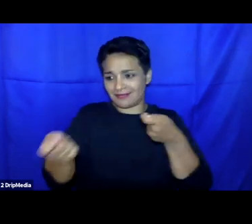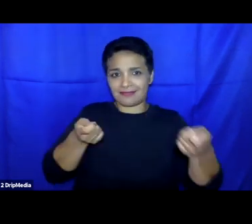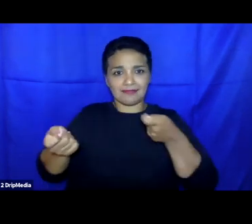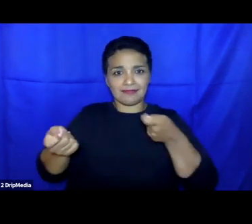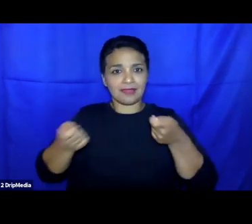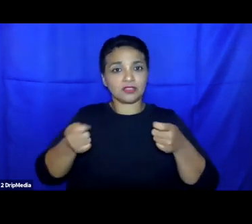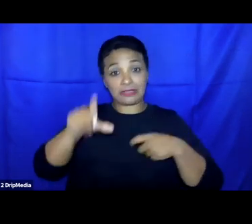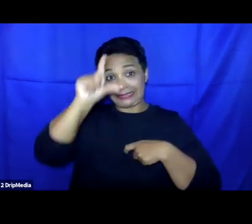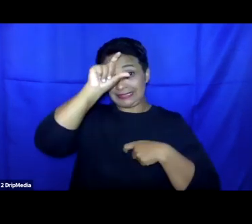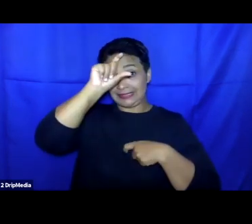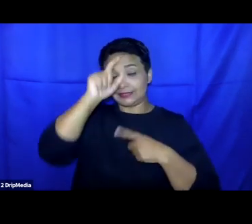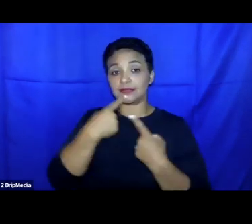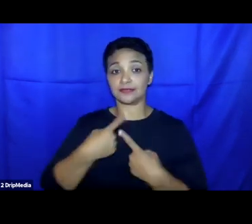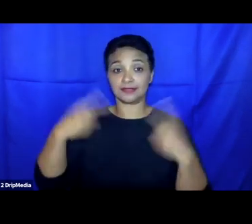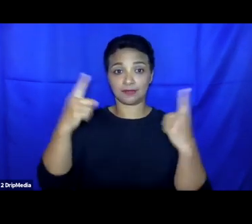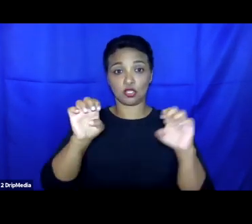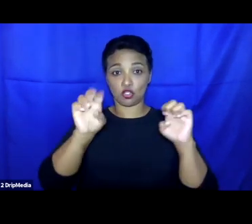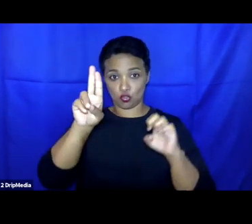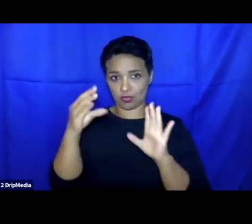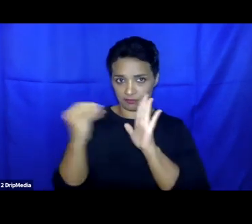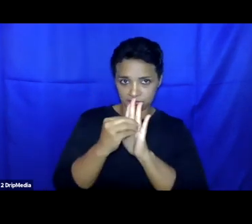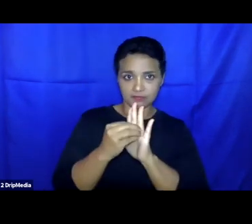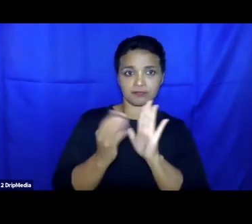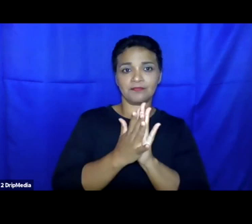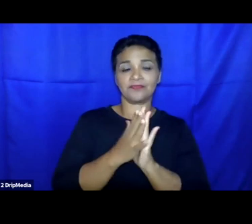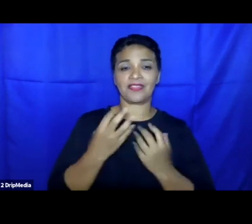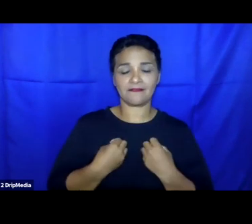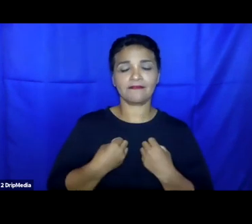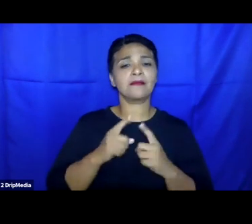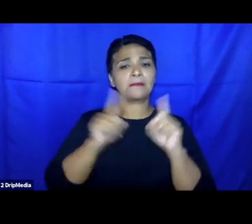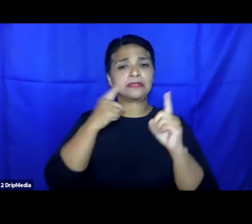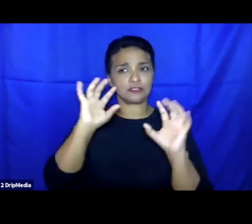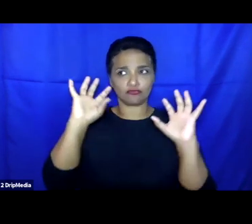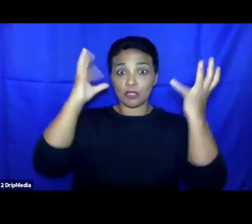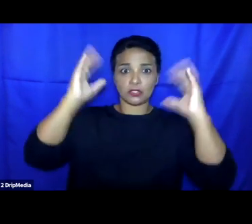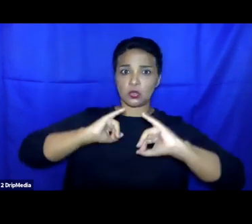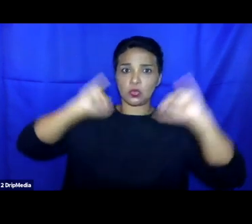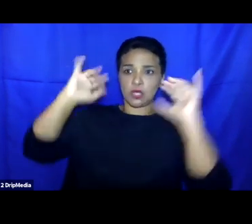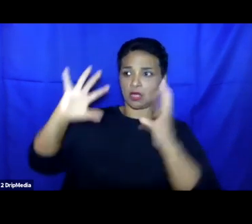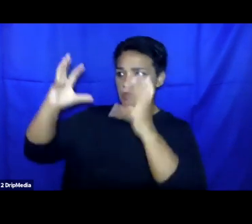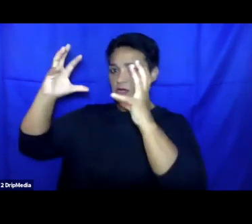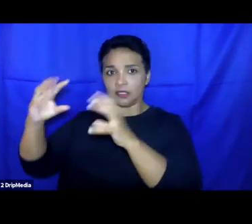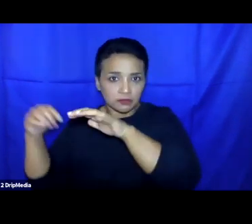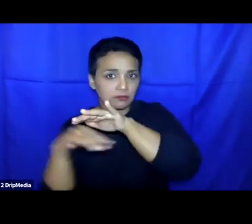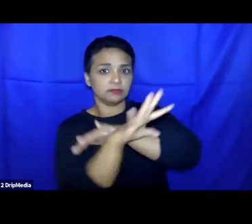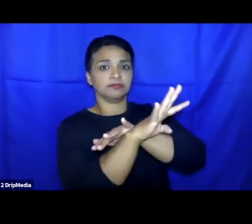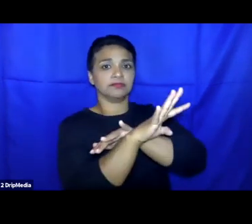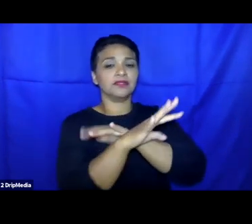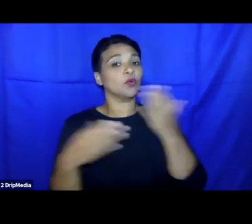And also, if we look at the emergency transit mechanism being operated out of Niger as a